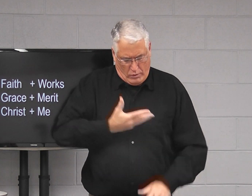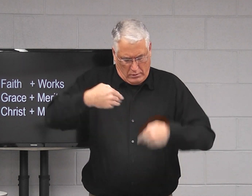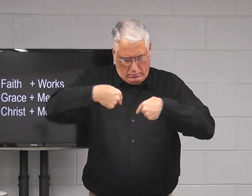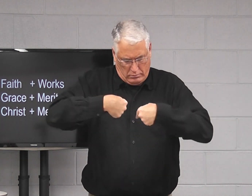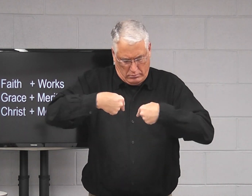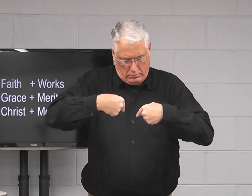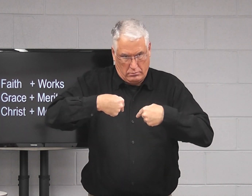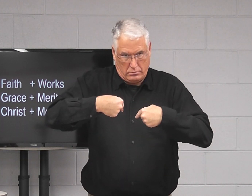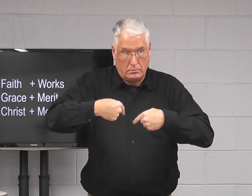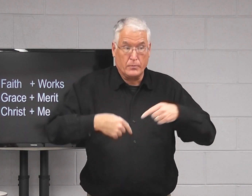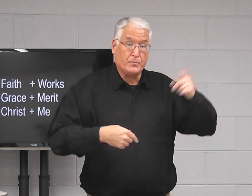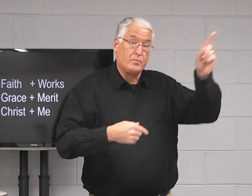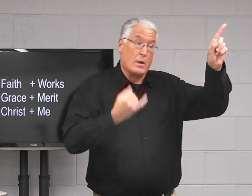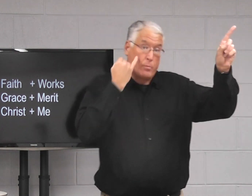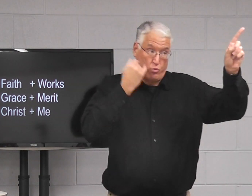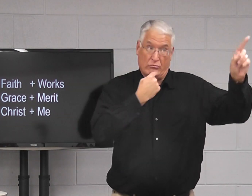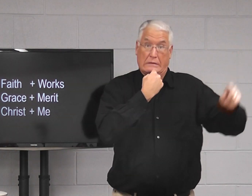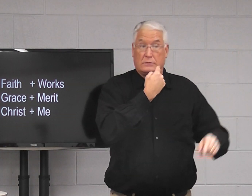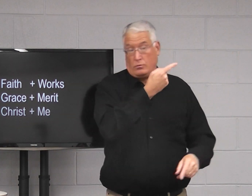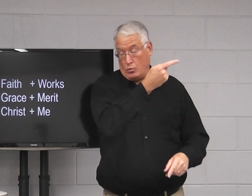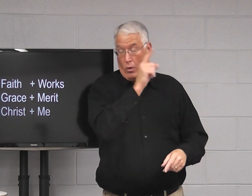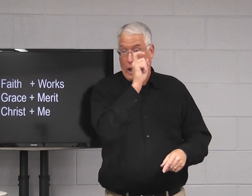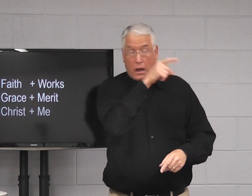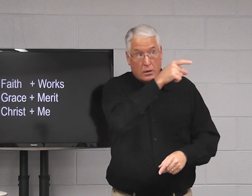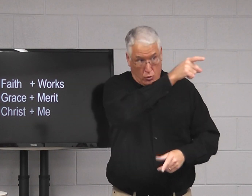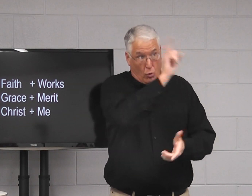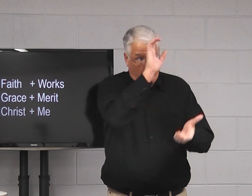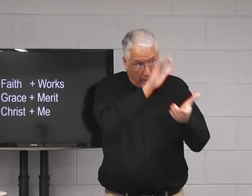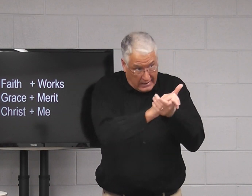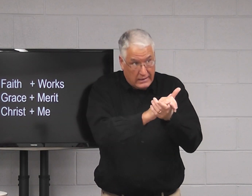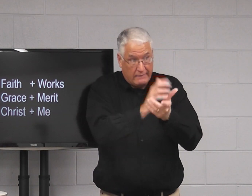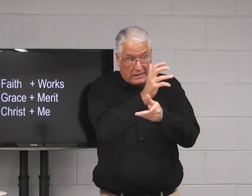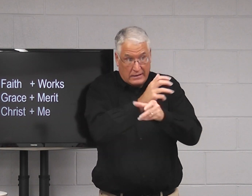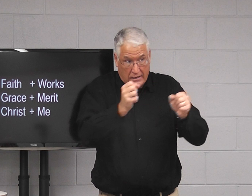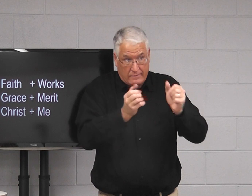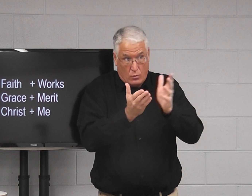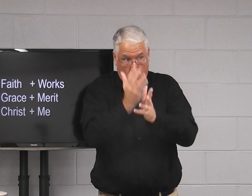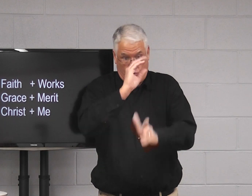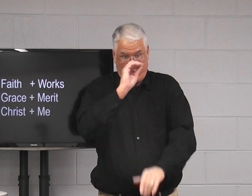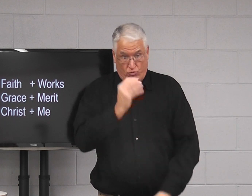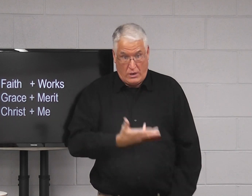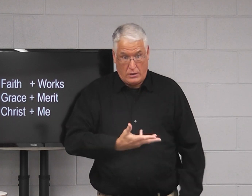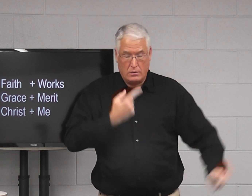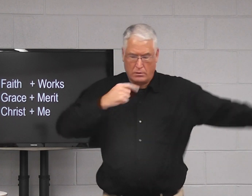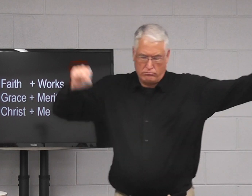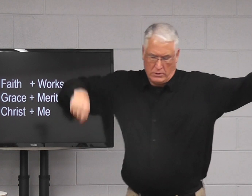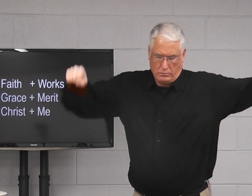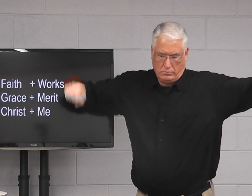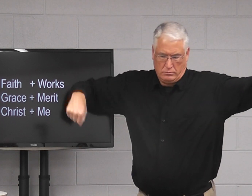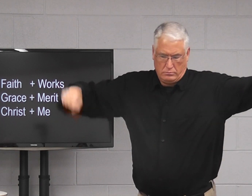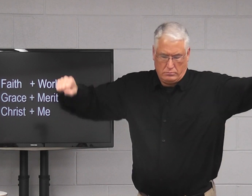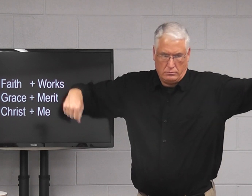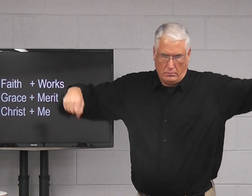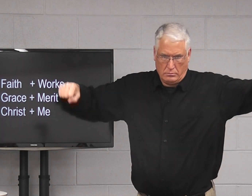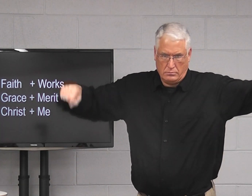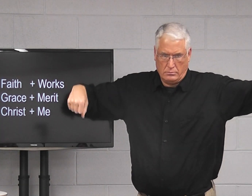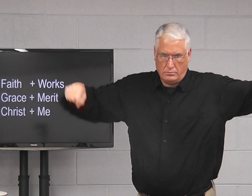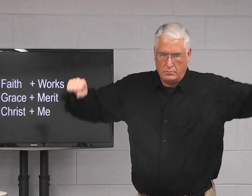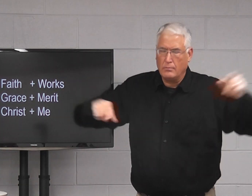and how they keep their grace. So, you ask if you believe in salvation through grace, yes, they'll say